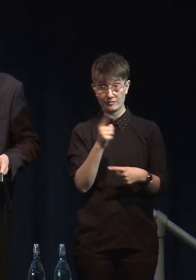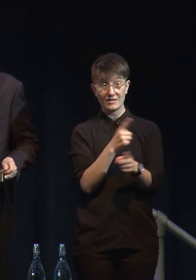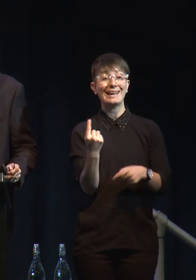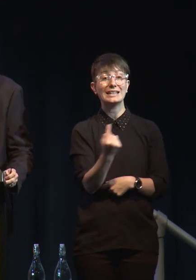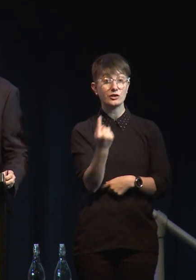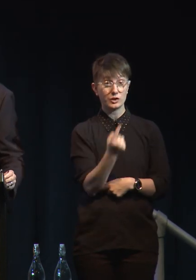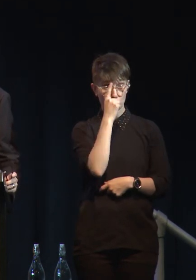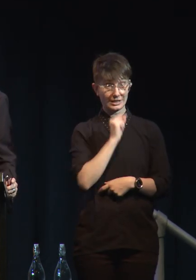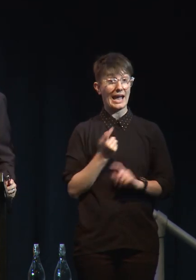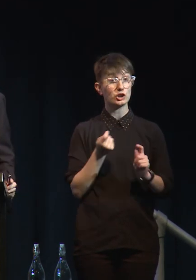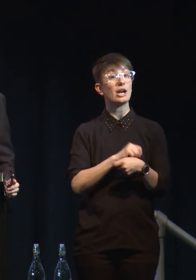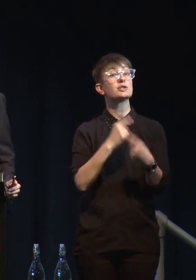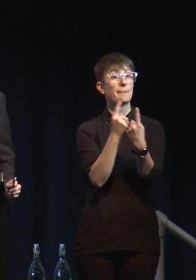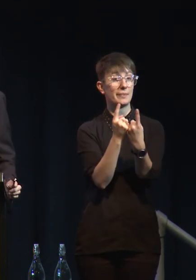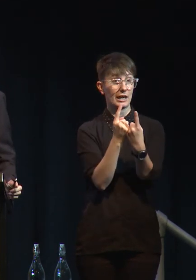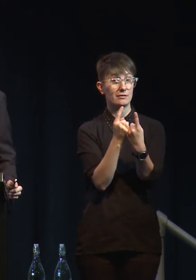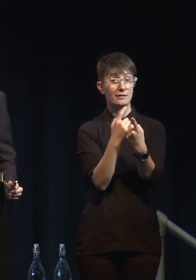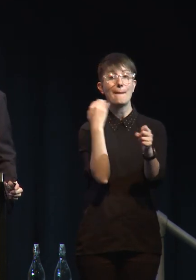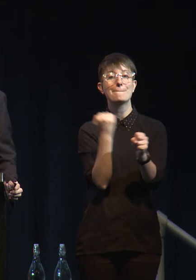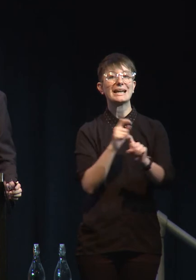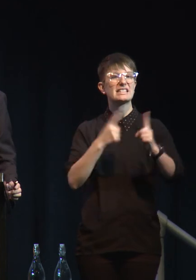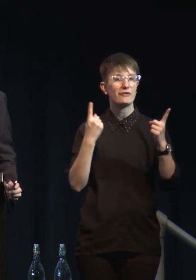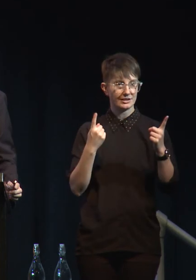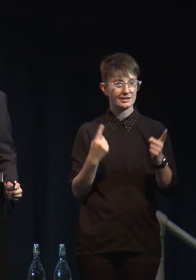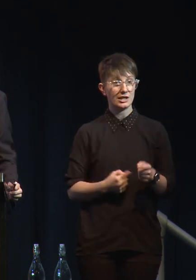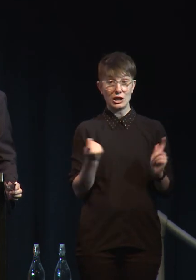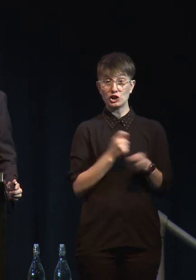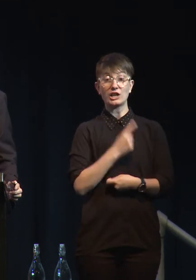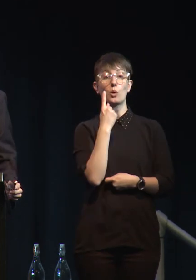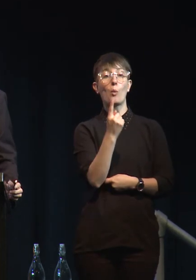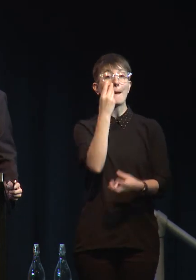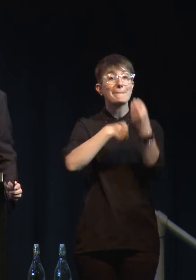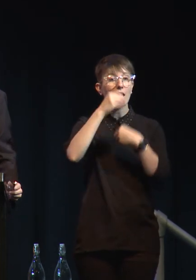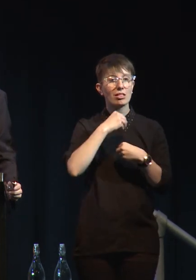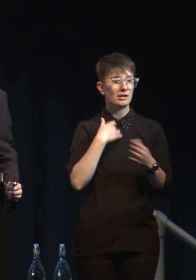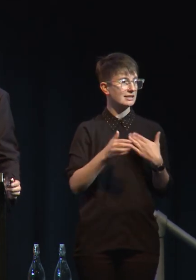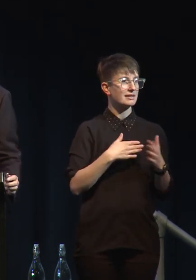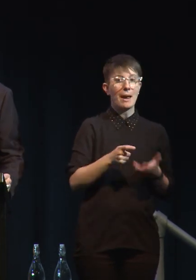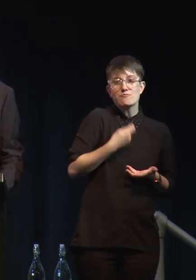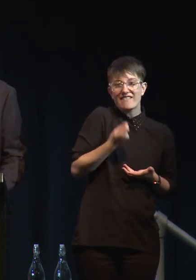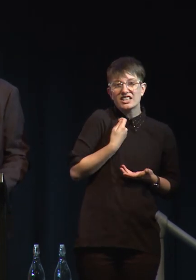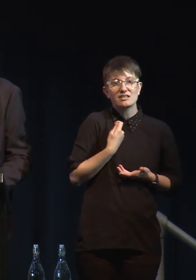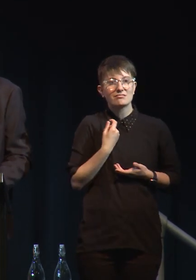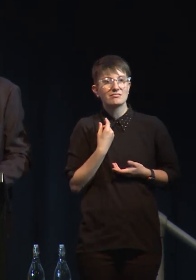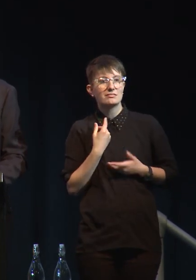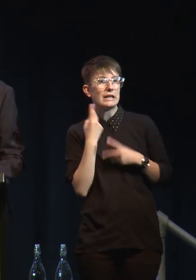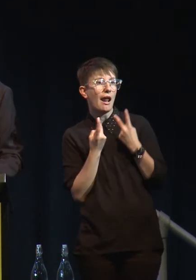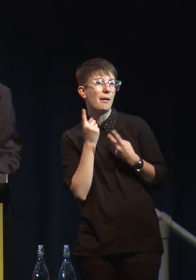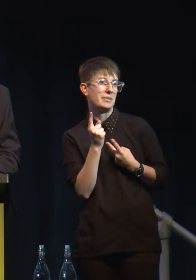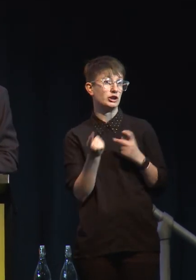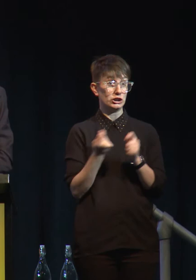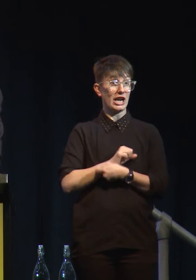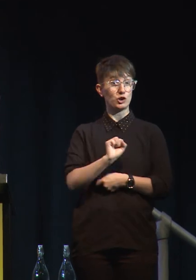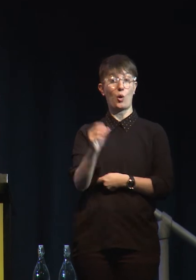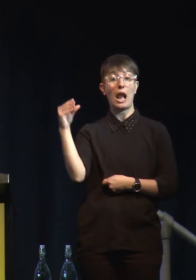difference by changing one of your meals, just one. Eat whatever you want for breakfast or dinner, but changing one of your